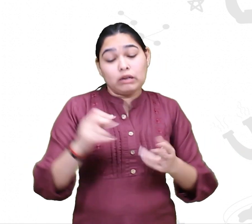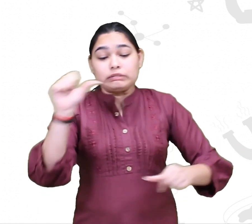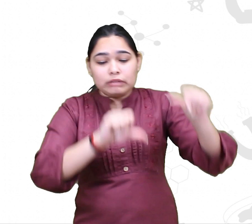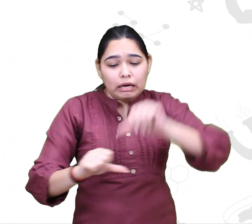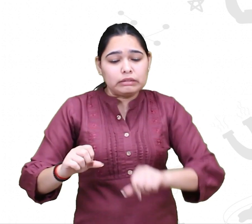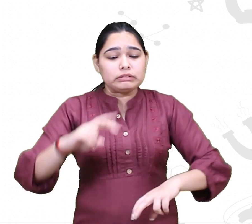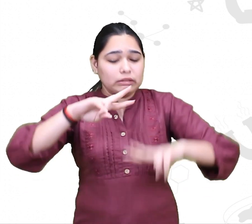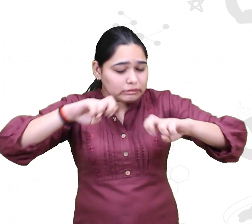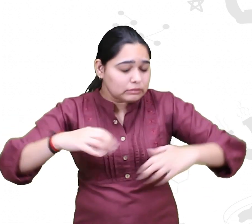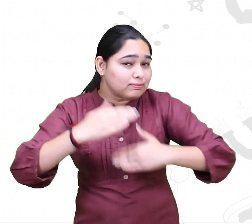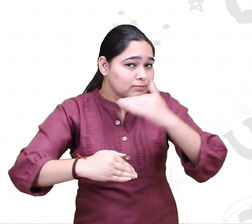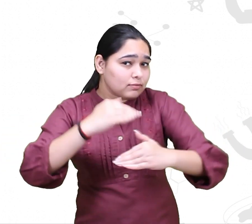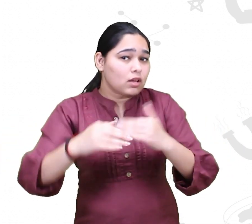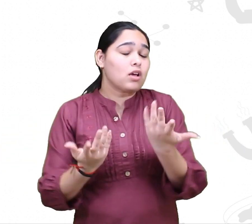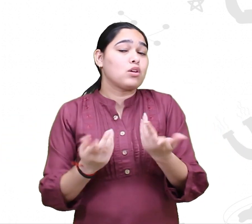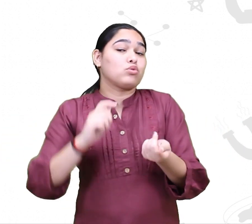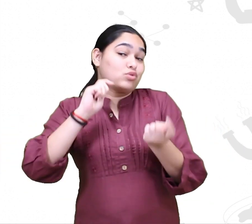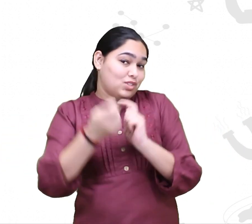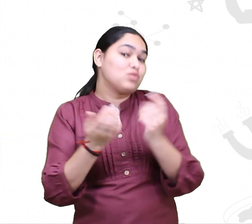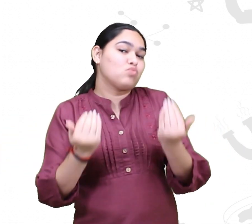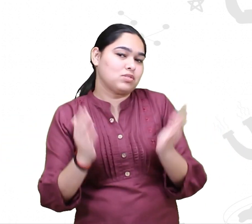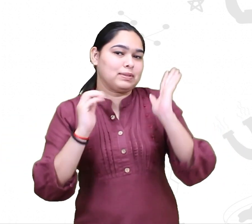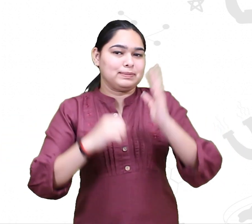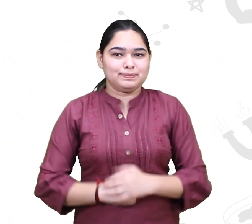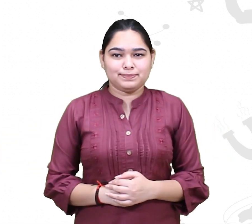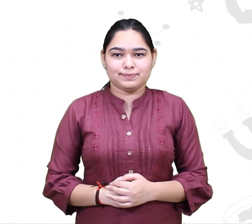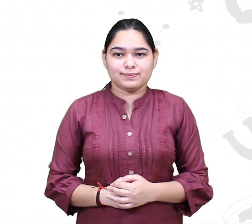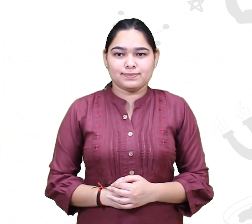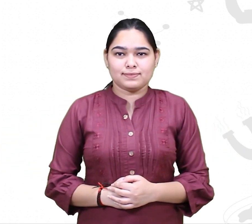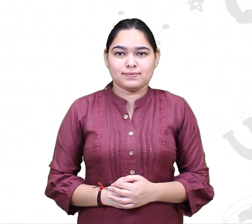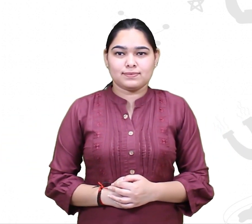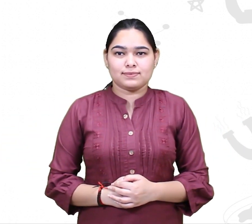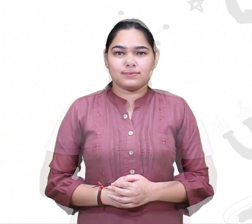and find out something about them that we never knew before.